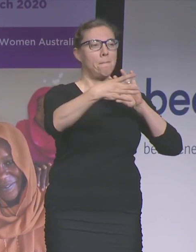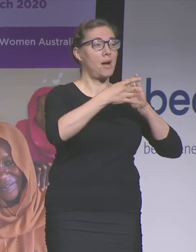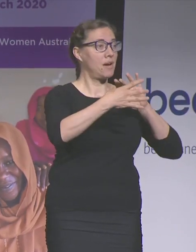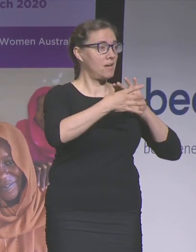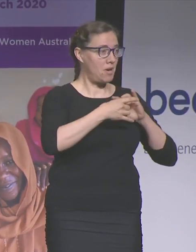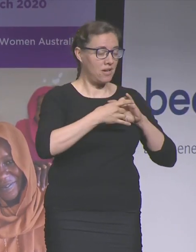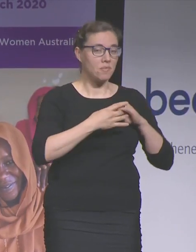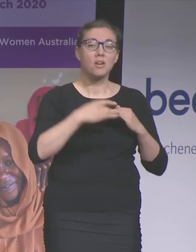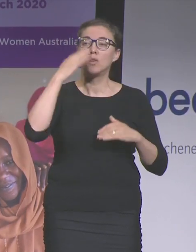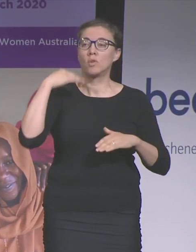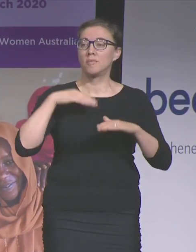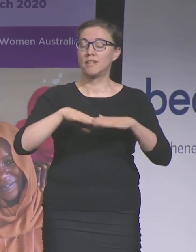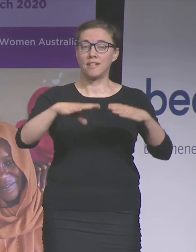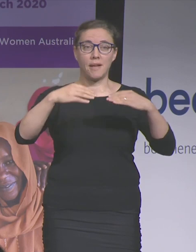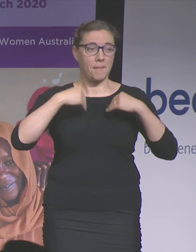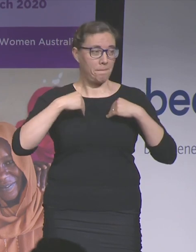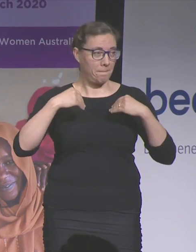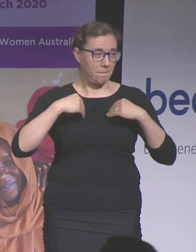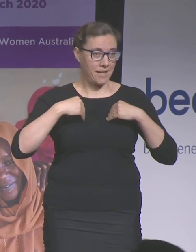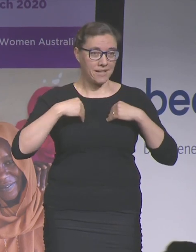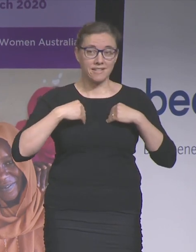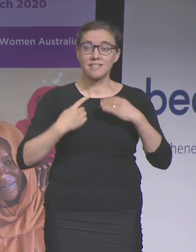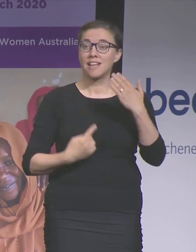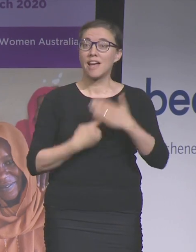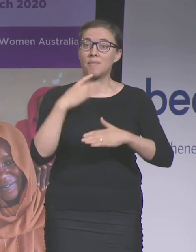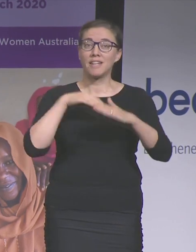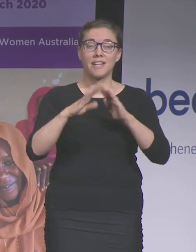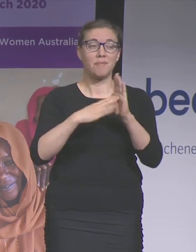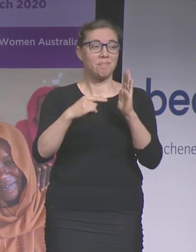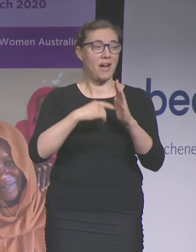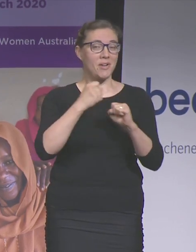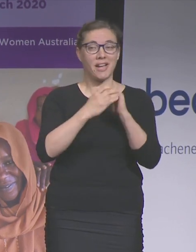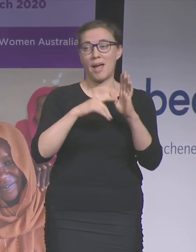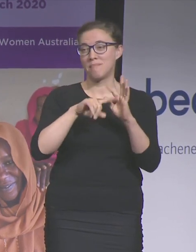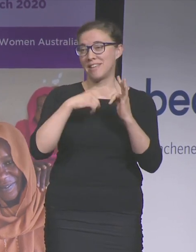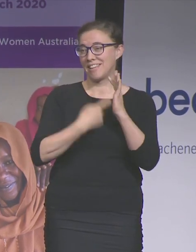and Regional Development event in Mount Gambia. Hello Mount Gambia.